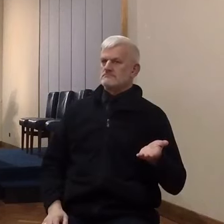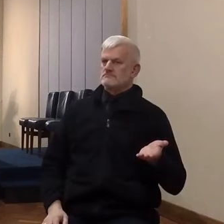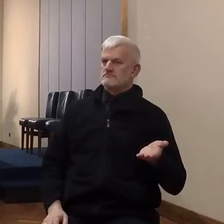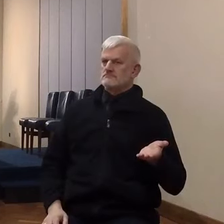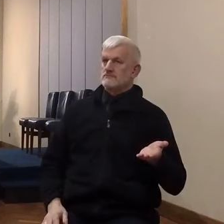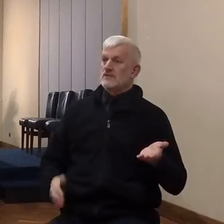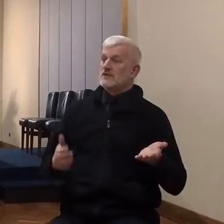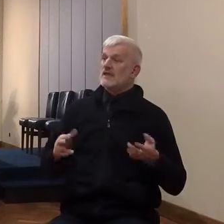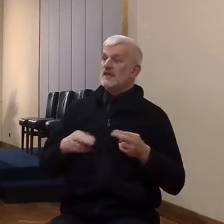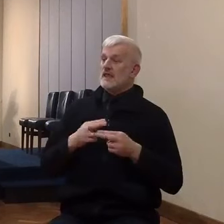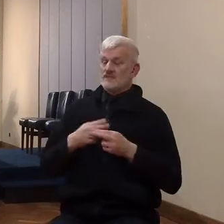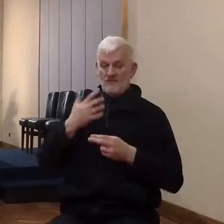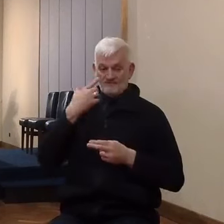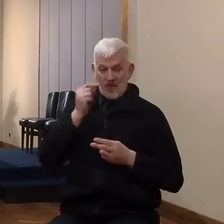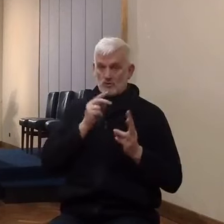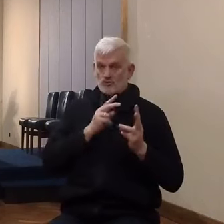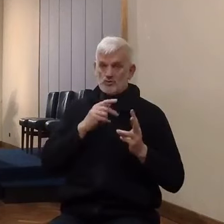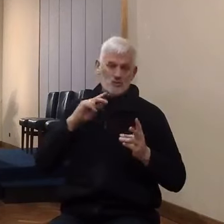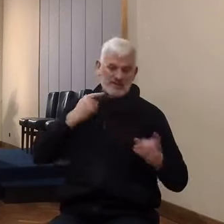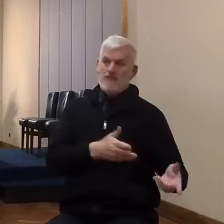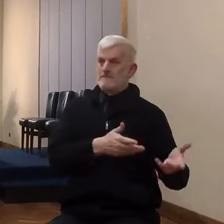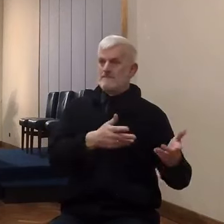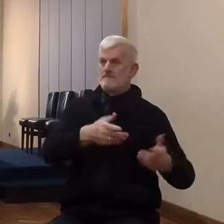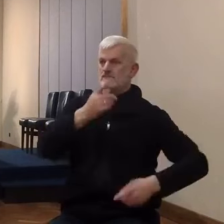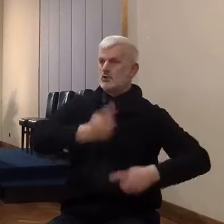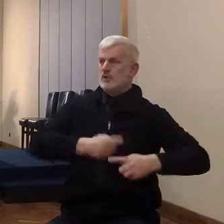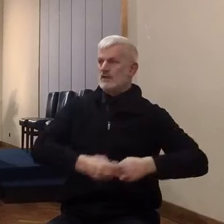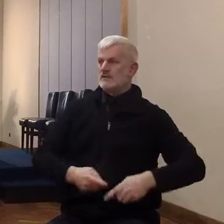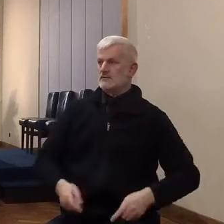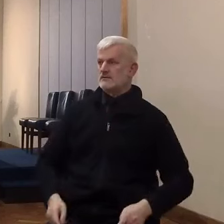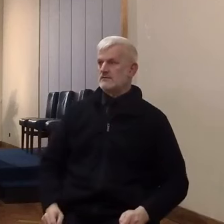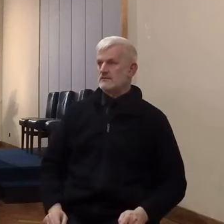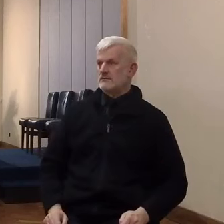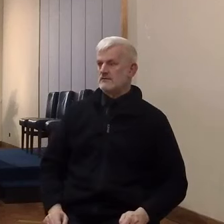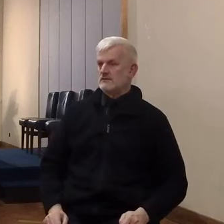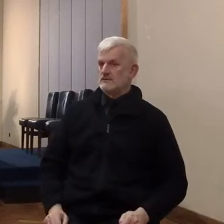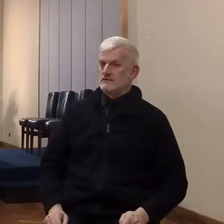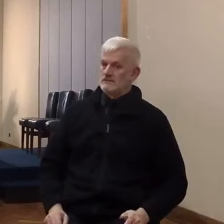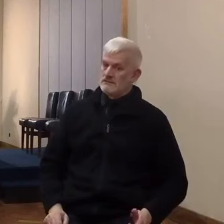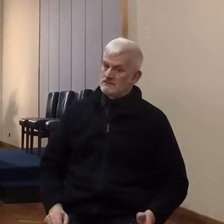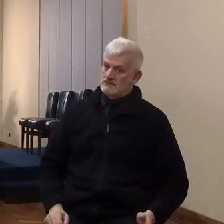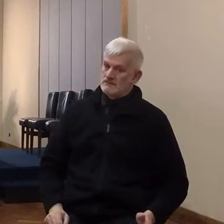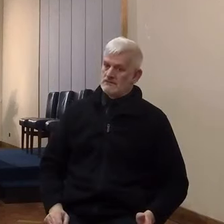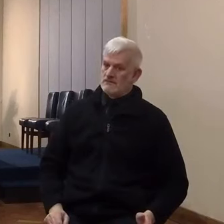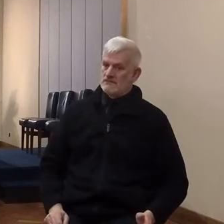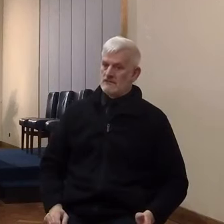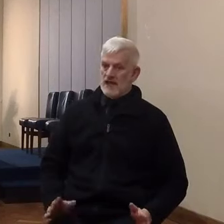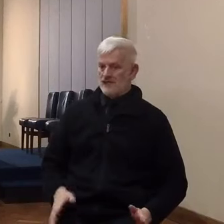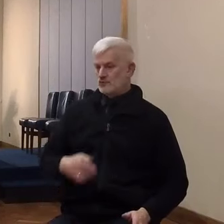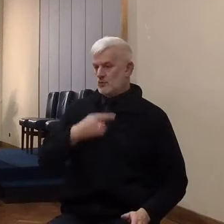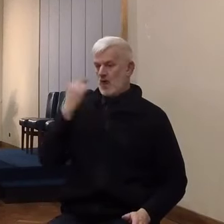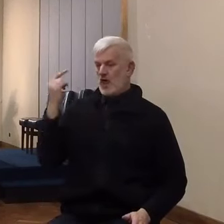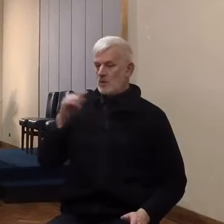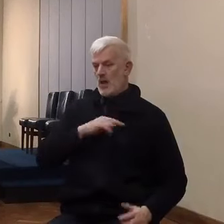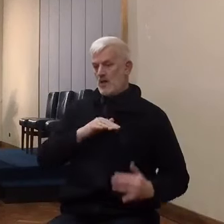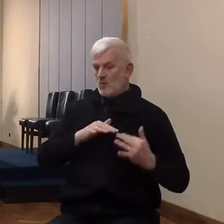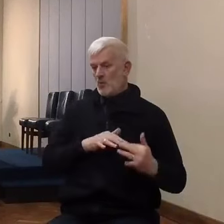discovered it. And she didn't know the truth where violence was offered. But nevertheless,